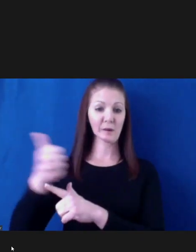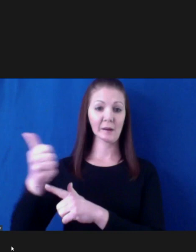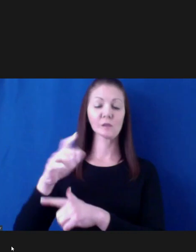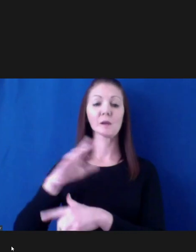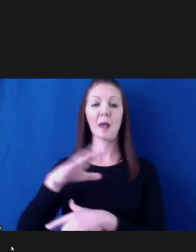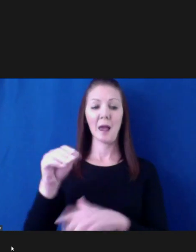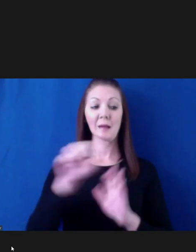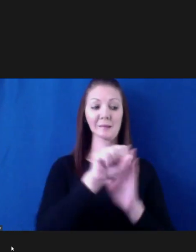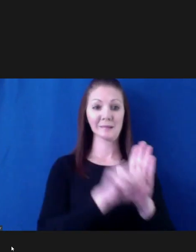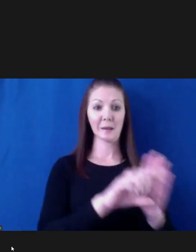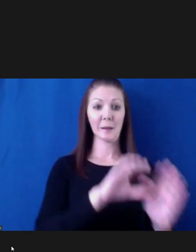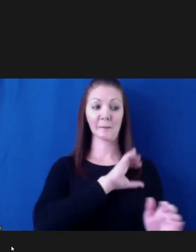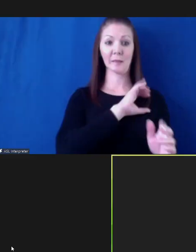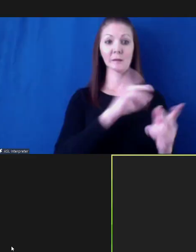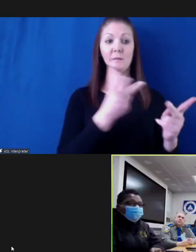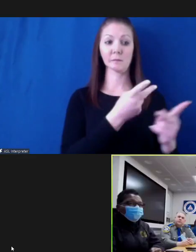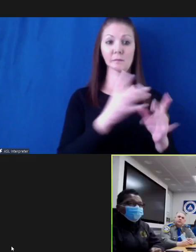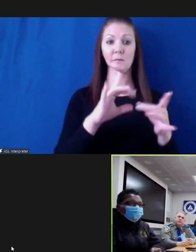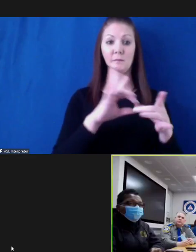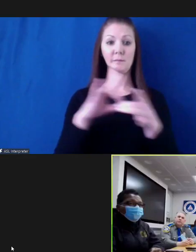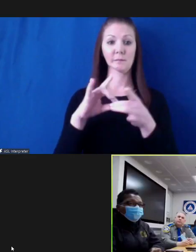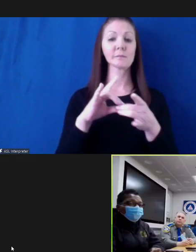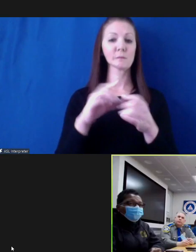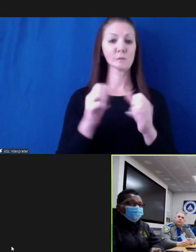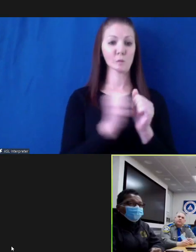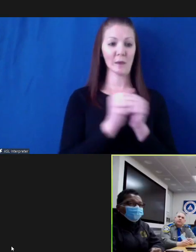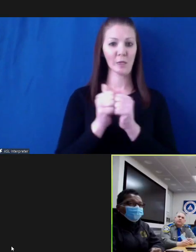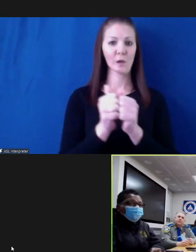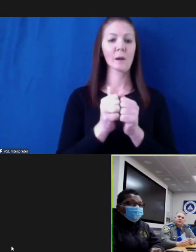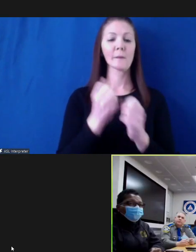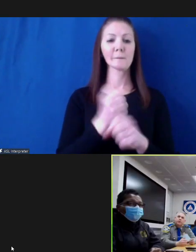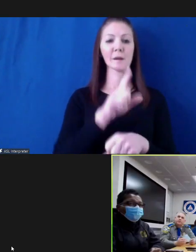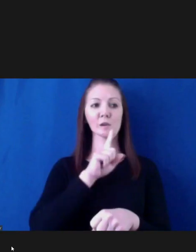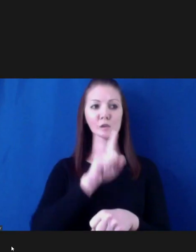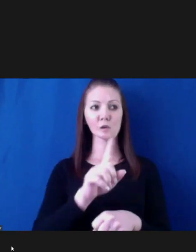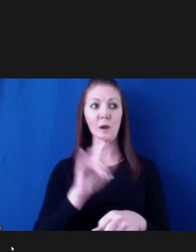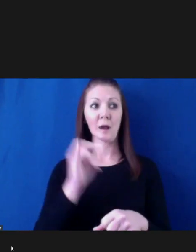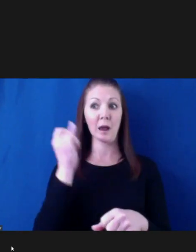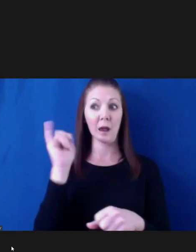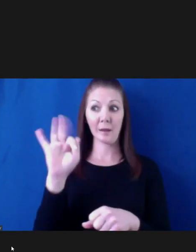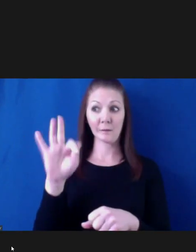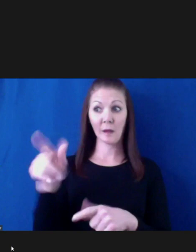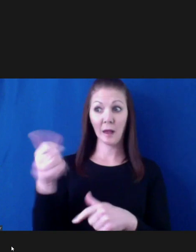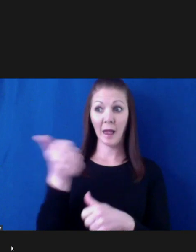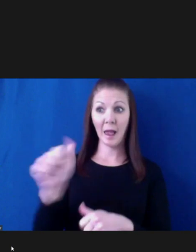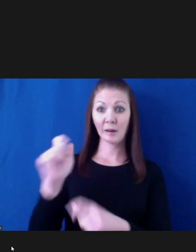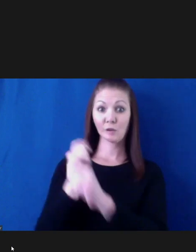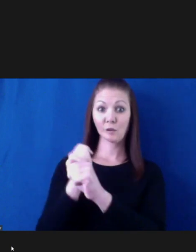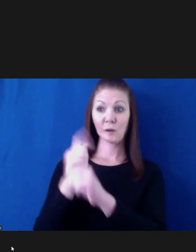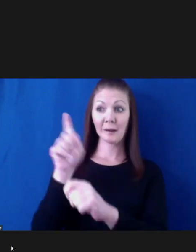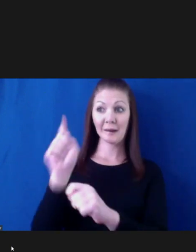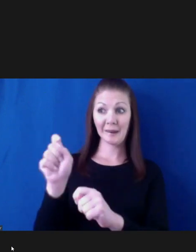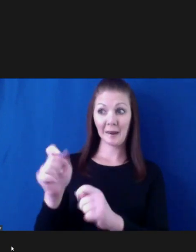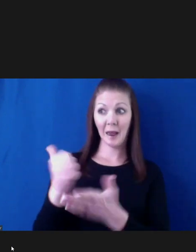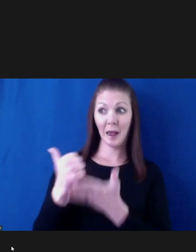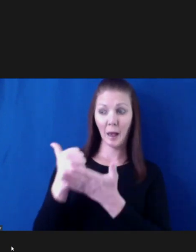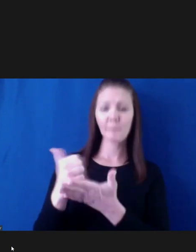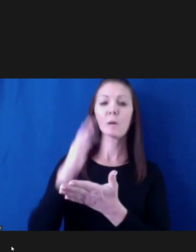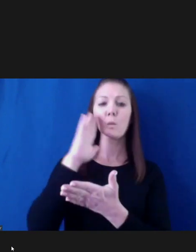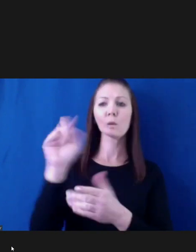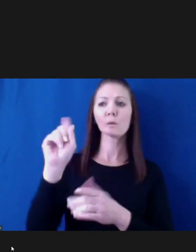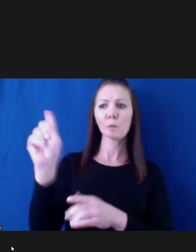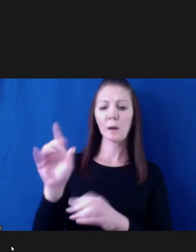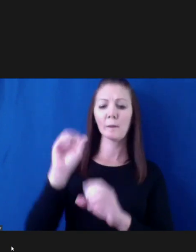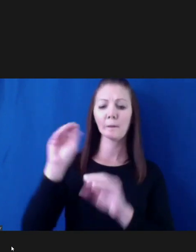police have been putting the tractor trailers in the rest areas and the weigh stations accordingly on the borders to the other